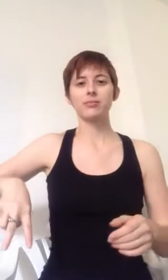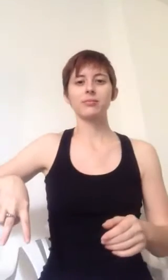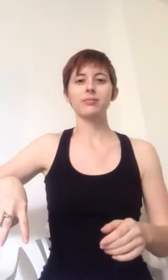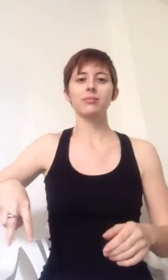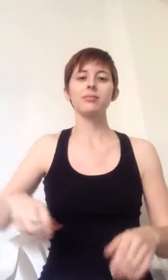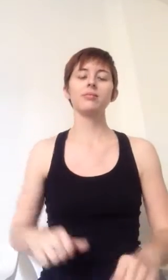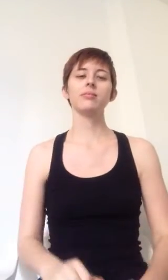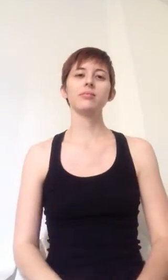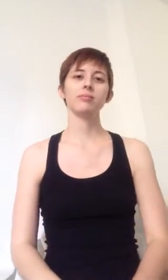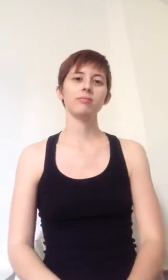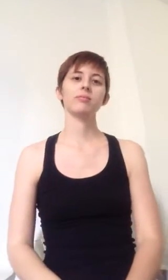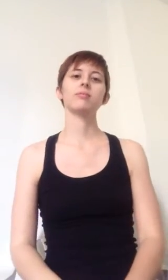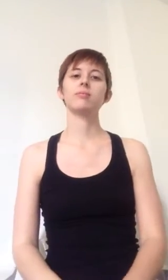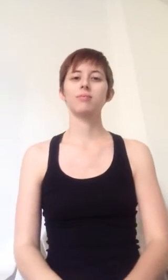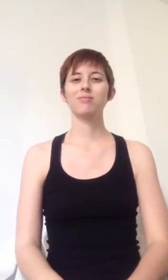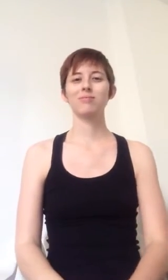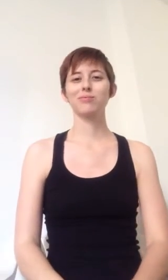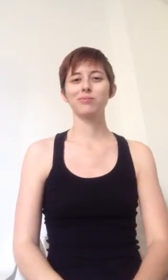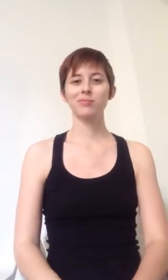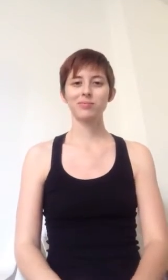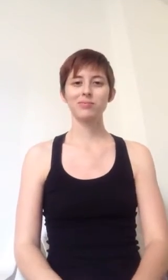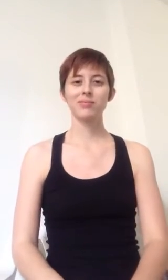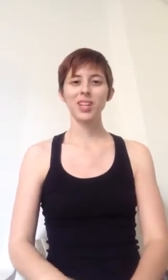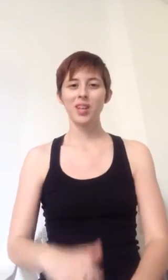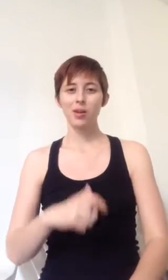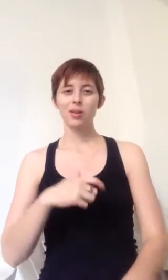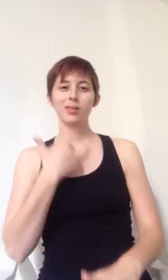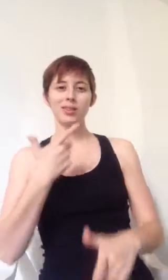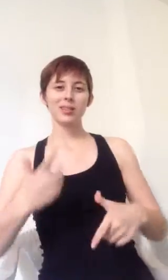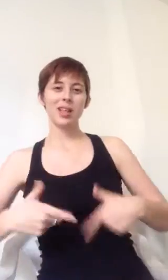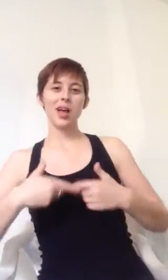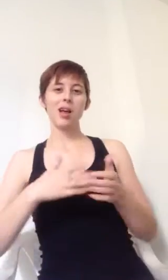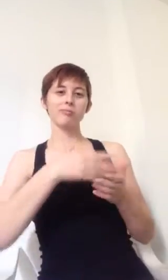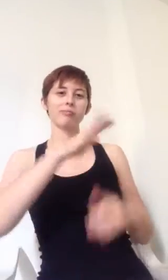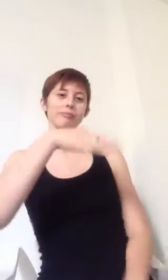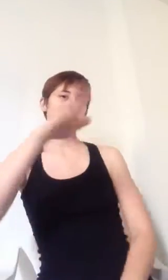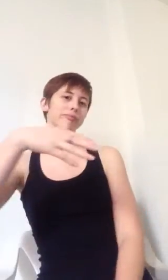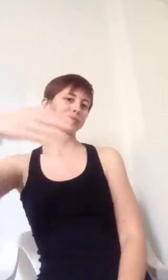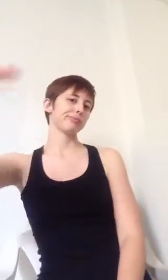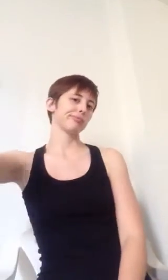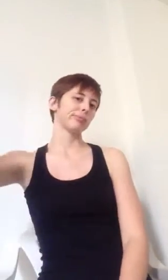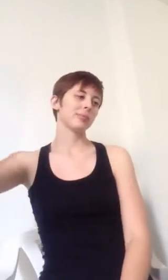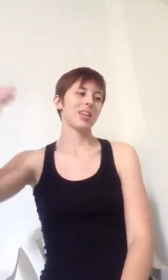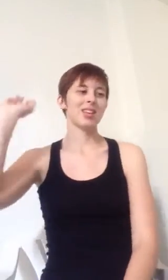side Oh no, and watch this life pass me by